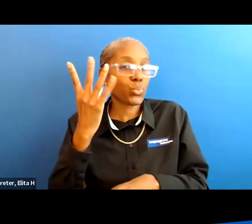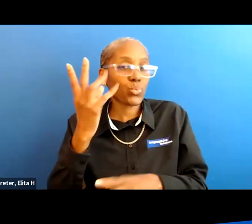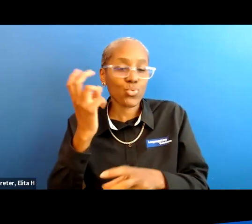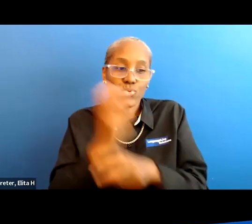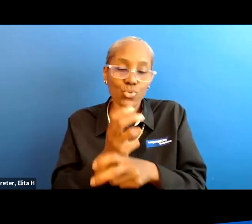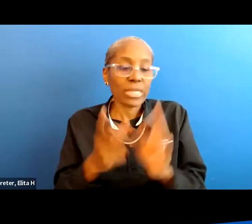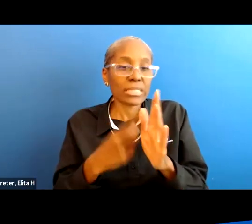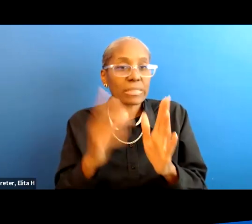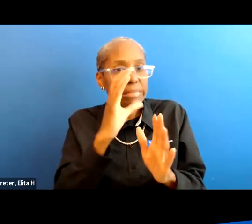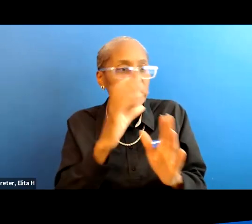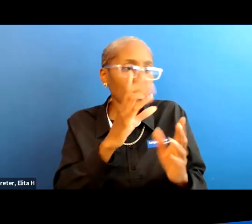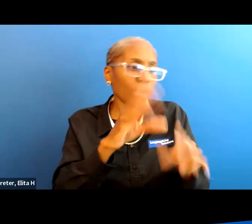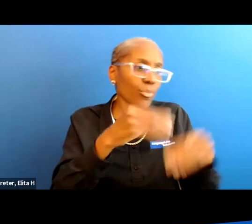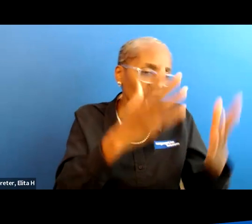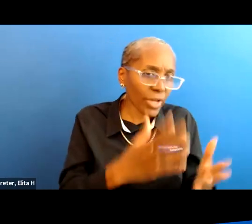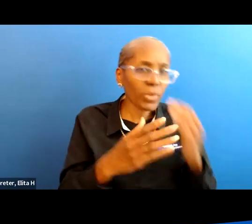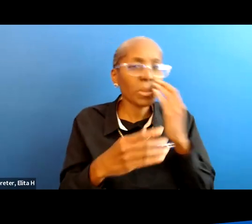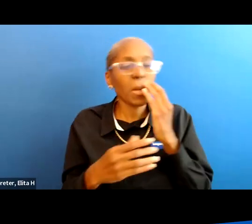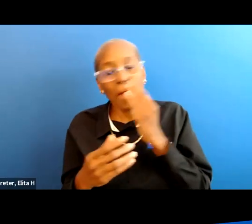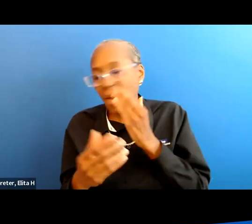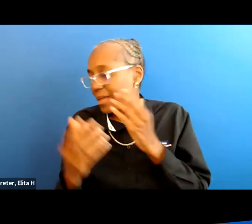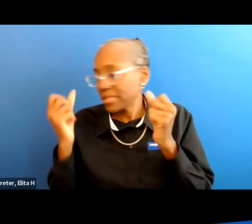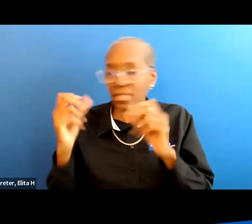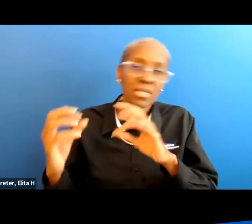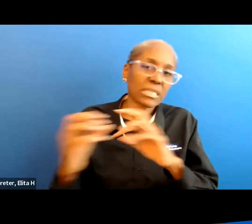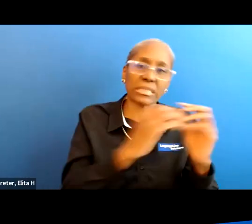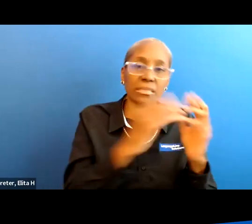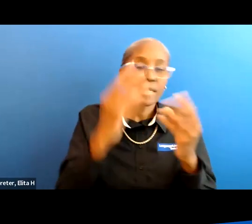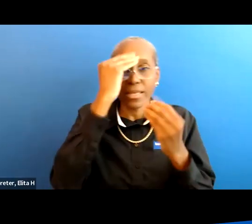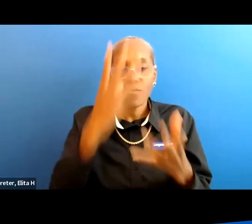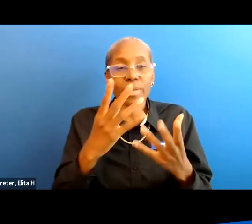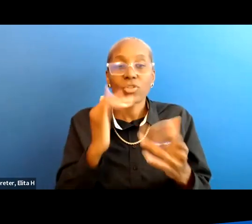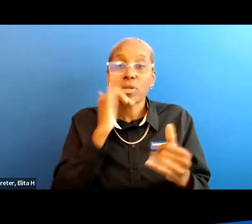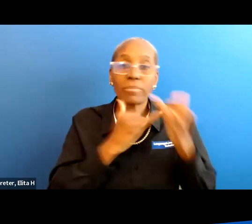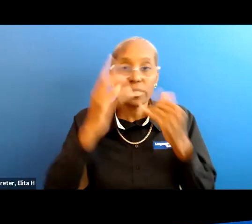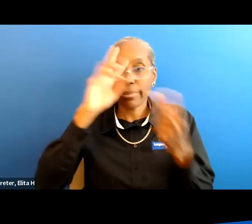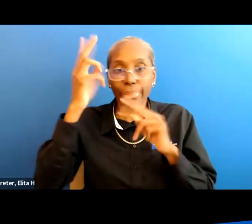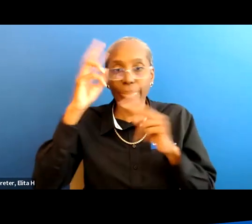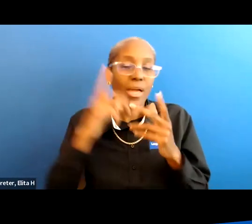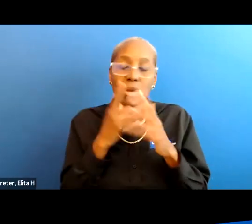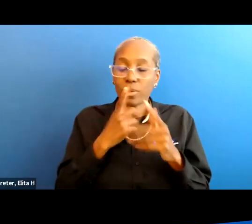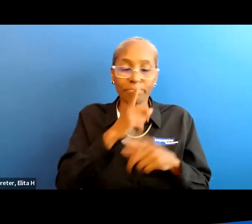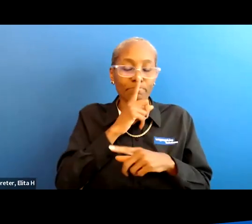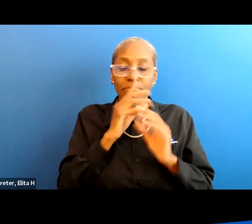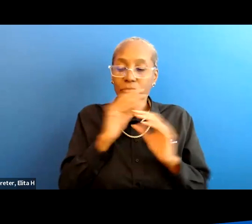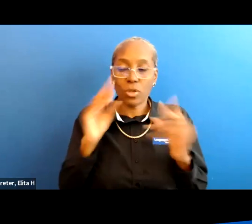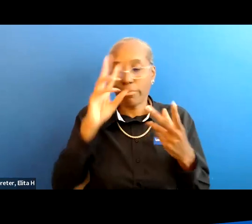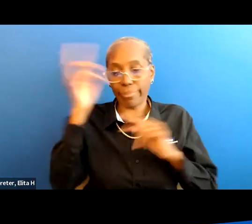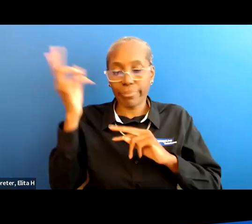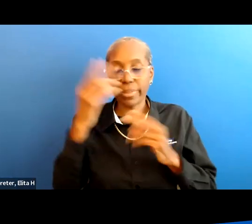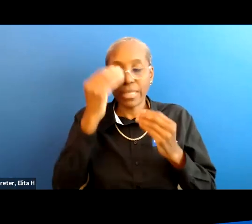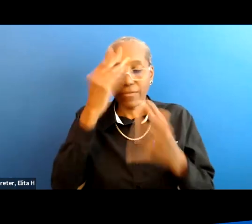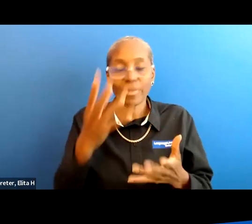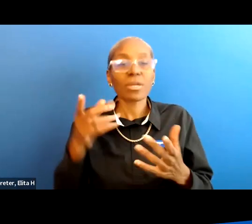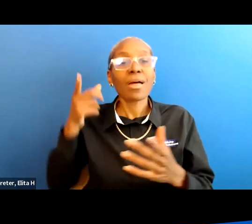sometimes see certain providers i there's a lot of information and misinformation i don't want to give any misinformation i will just say